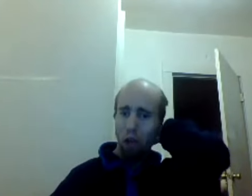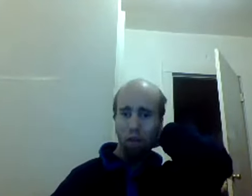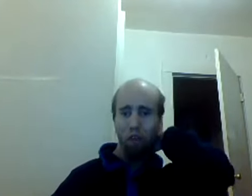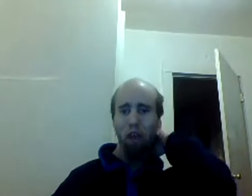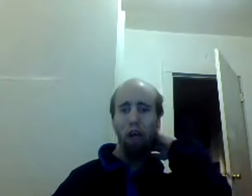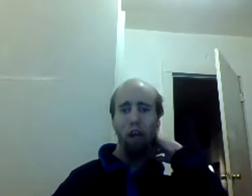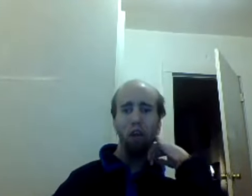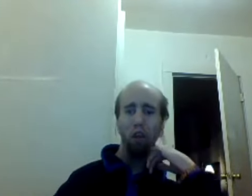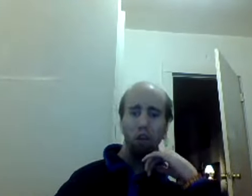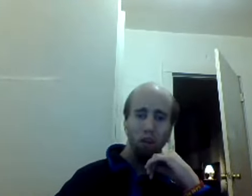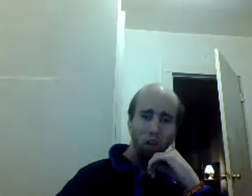in 2010